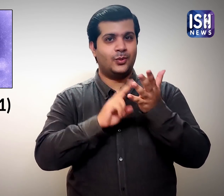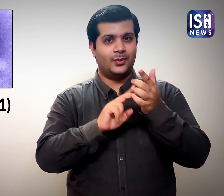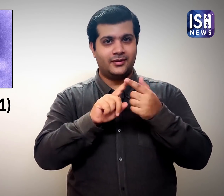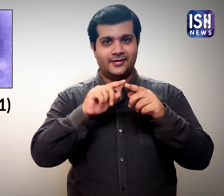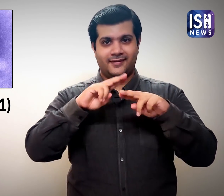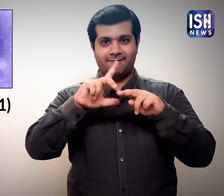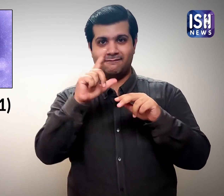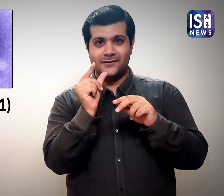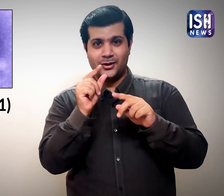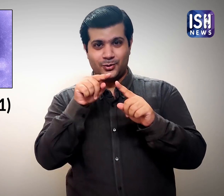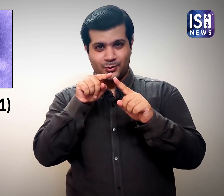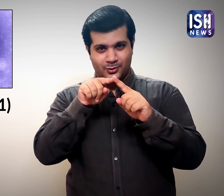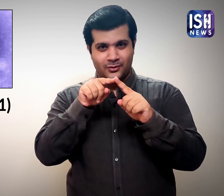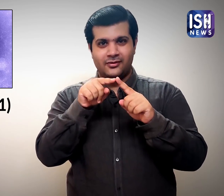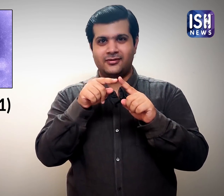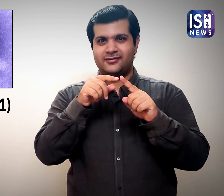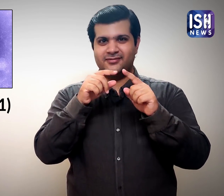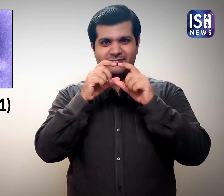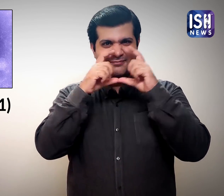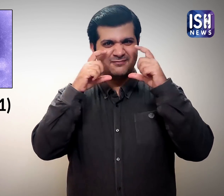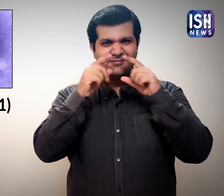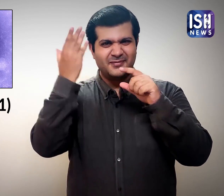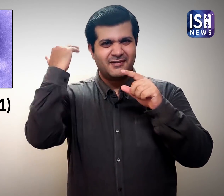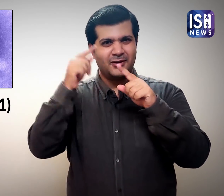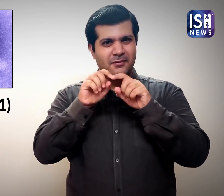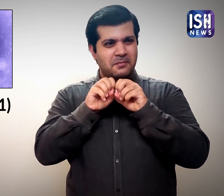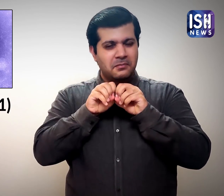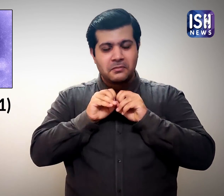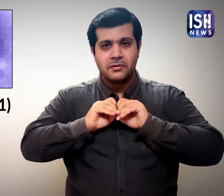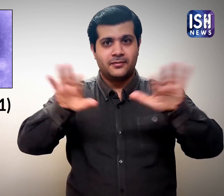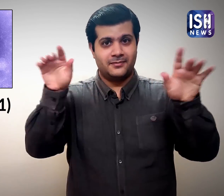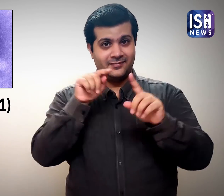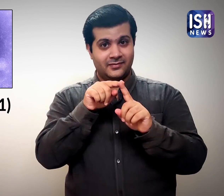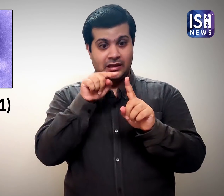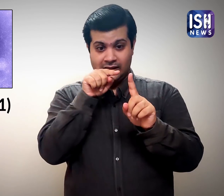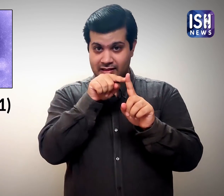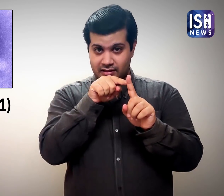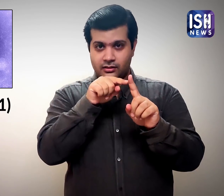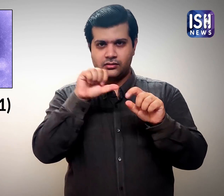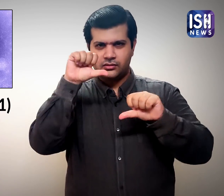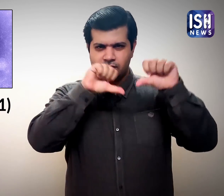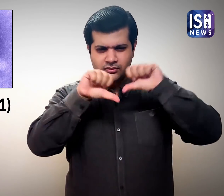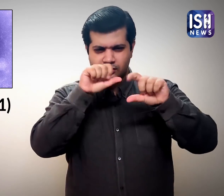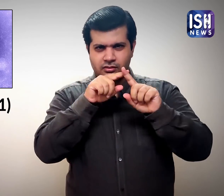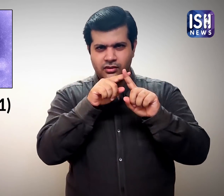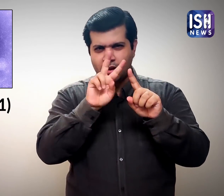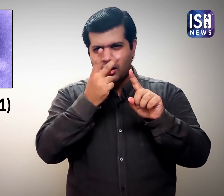They published that they had discovered a new type of swine flu